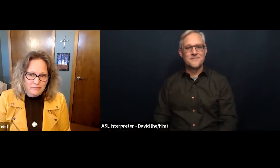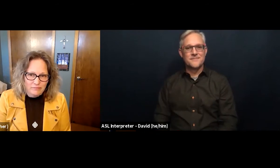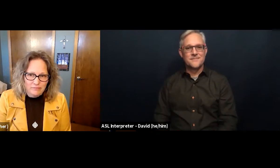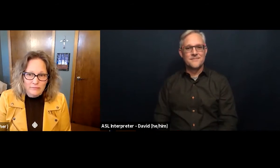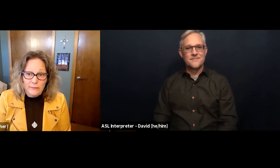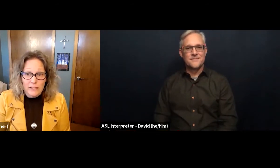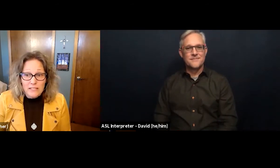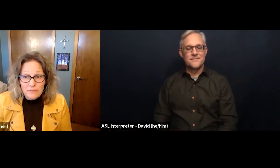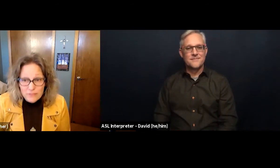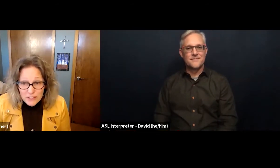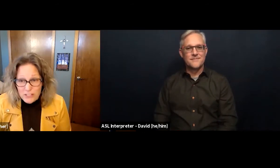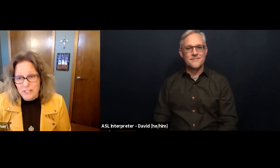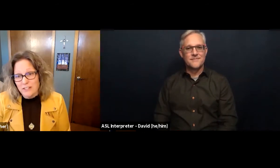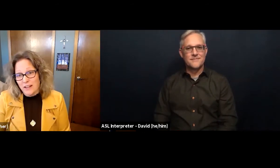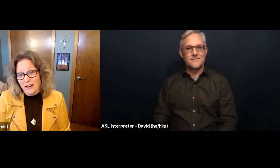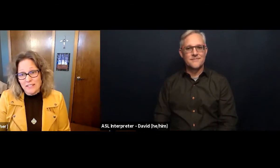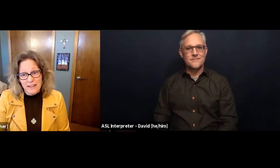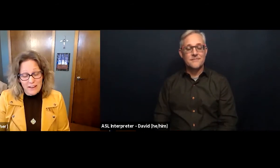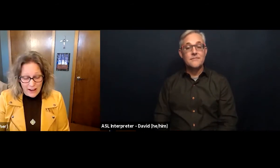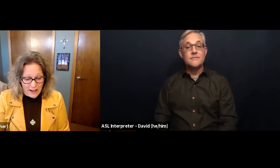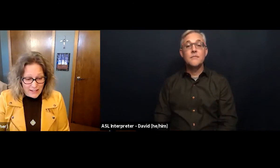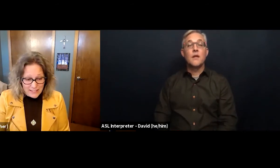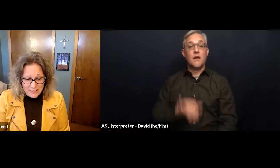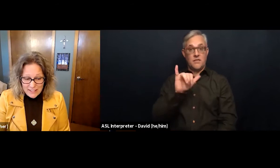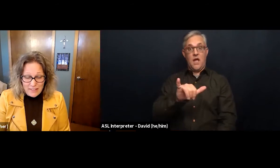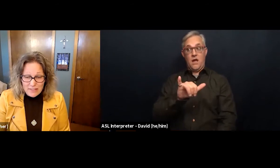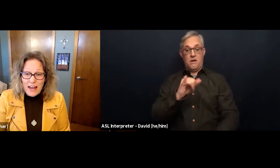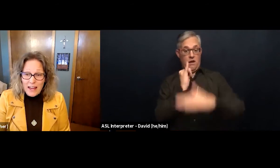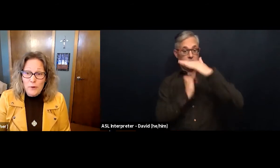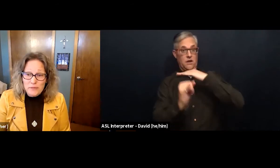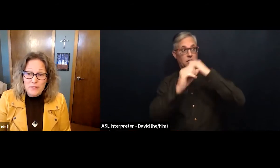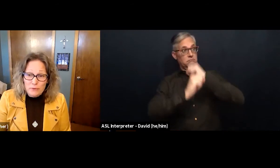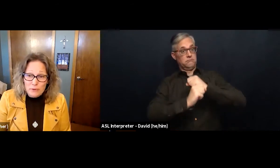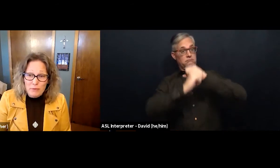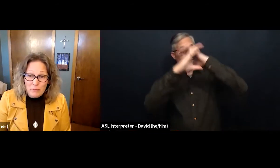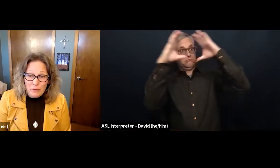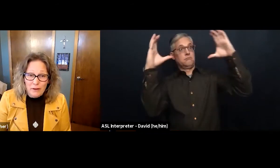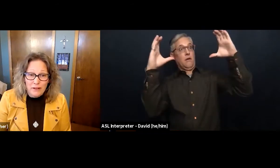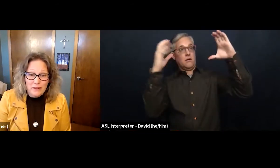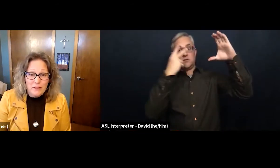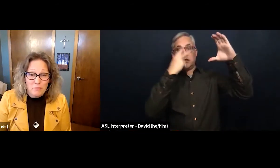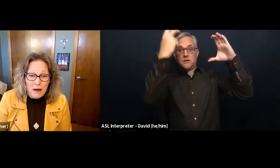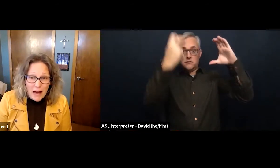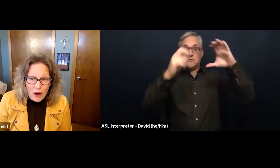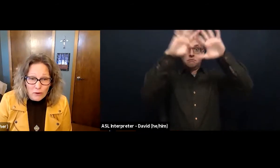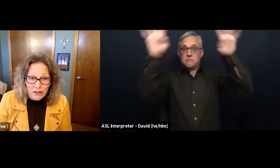And this vision that Isaiah has, that helps us remember the power,